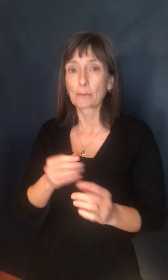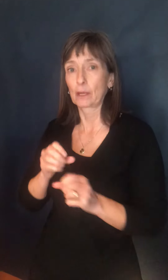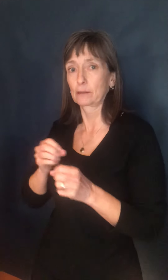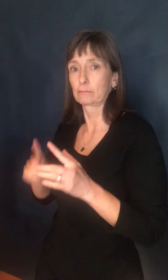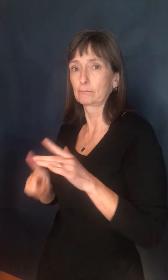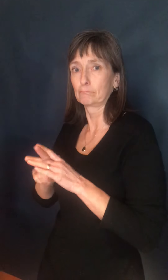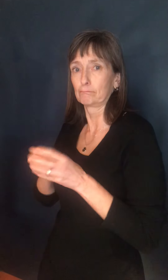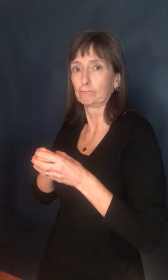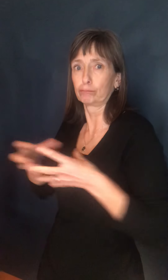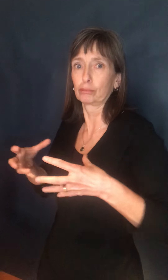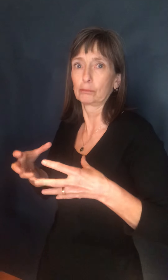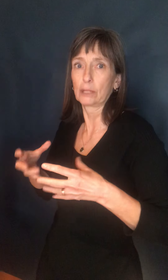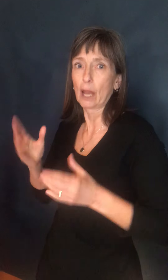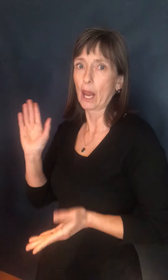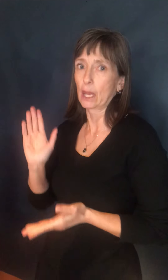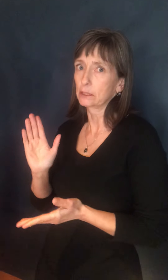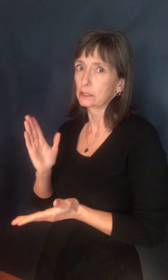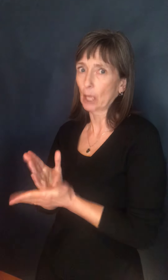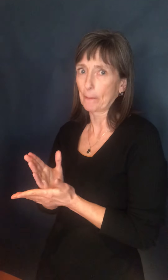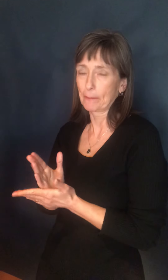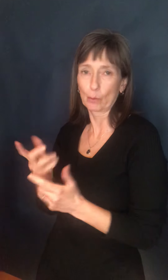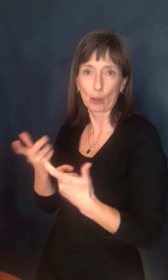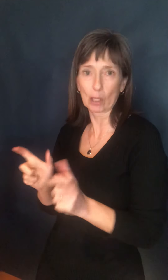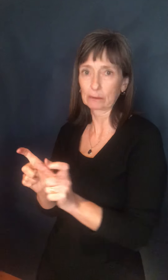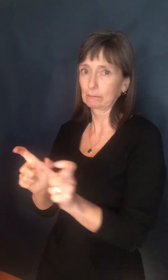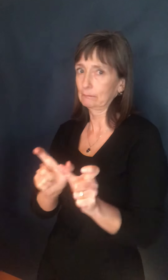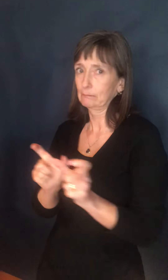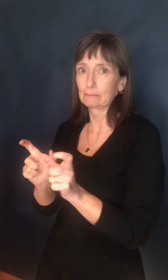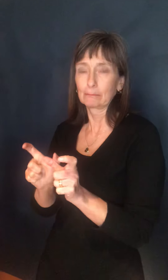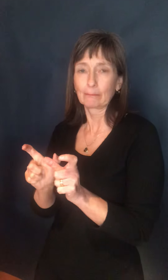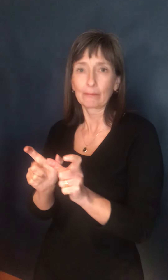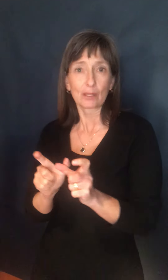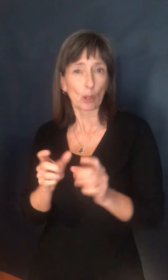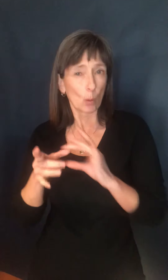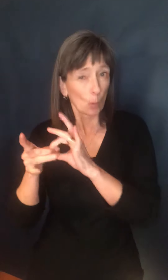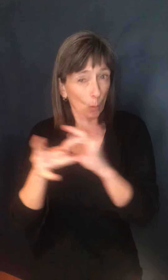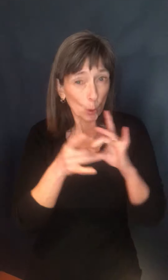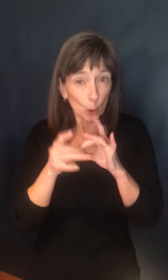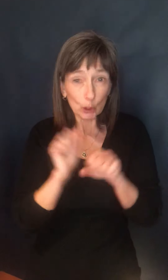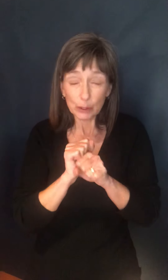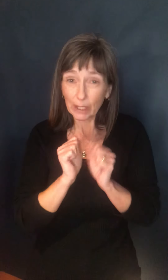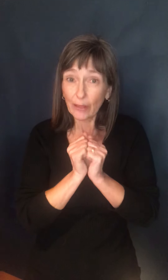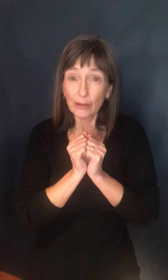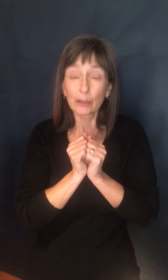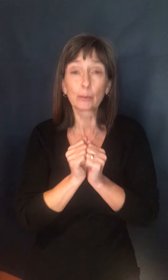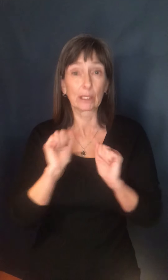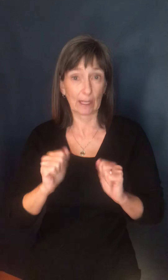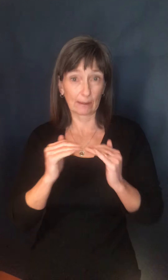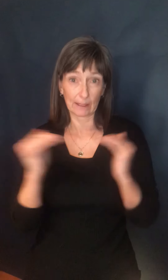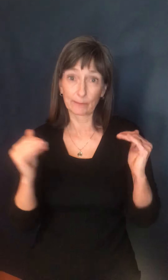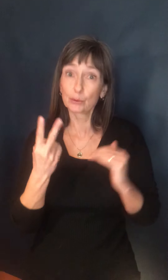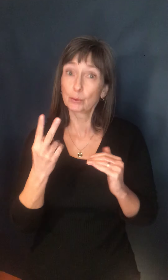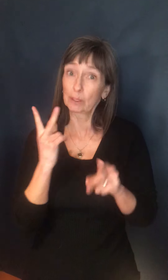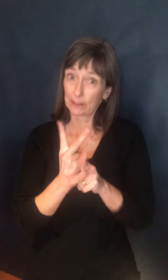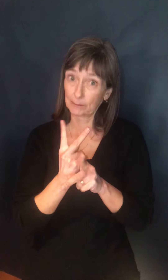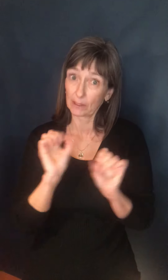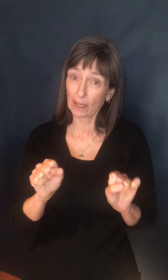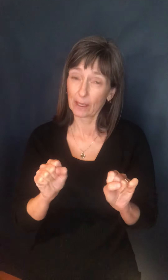It will take everyone's cooperation for us to be able to stay at level two, so please keep your contacts low and practice all your trusted public health